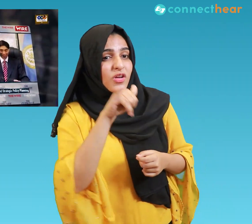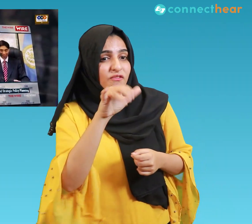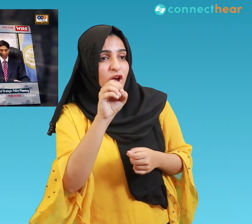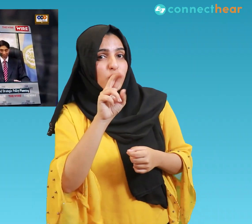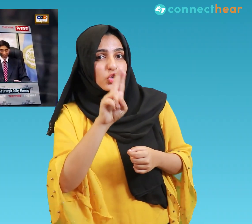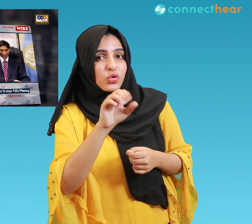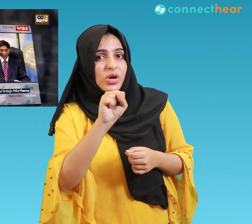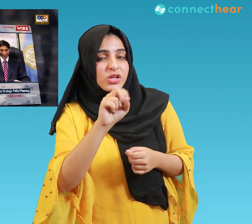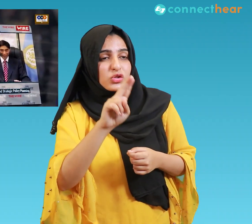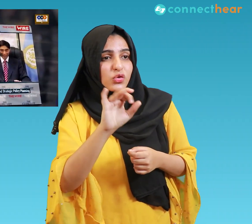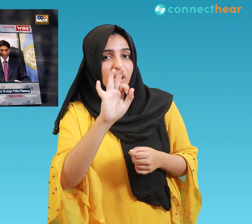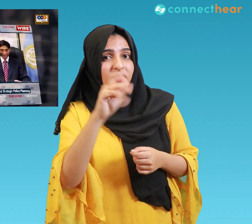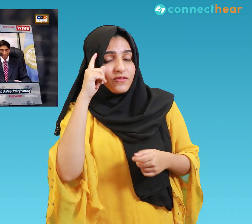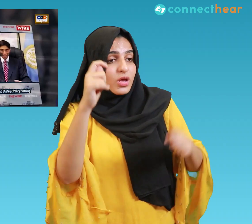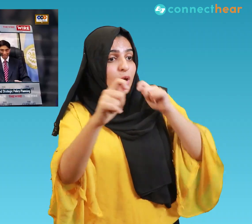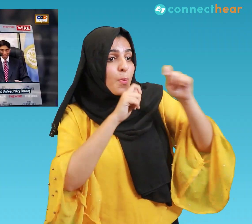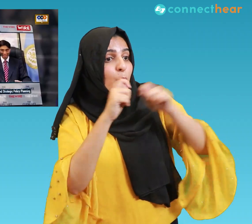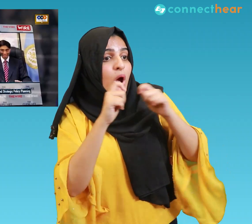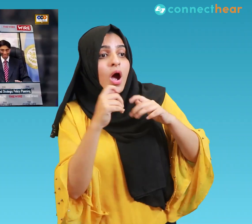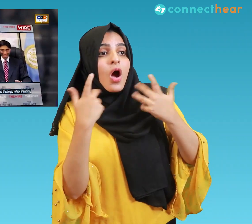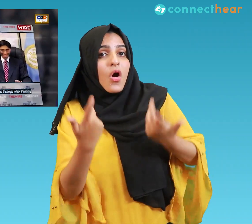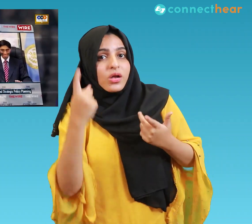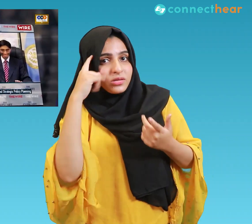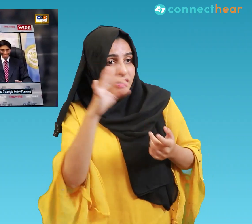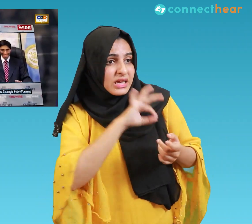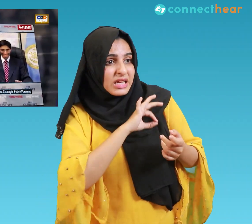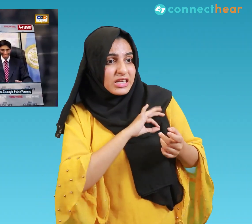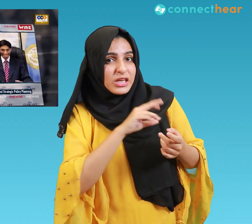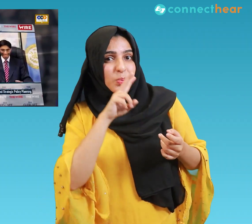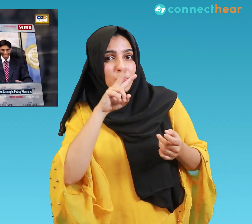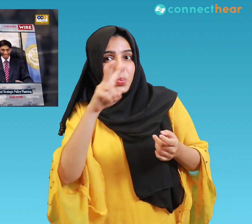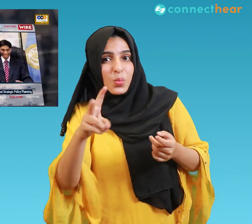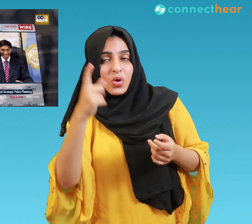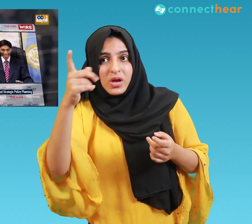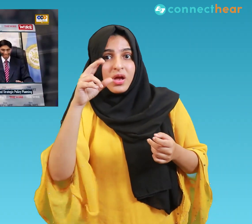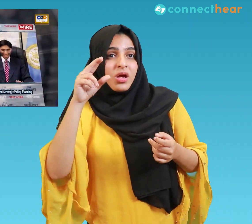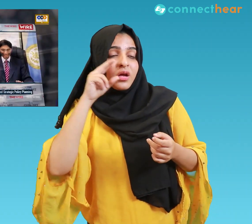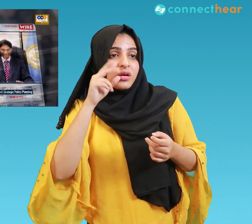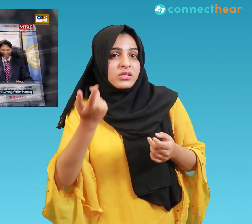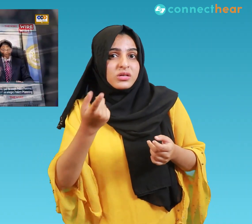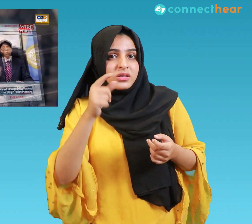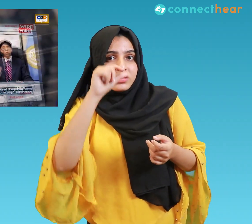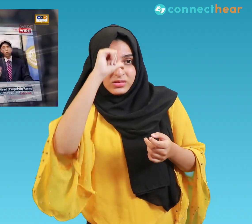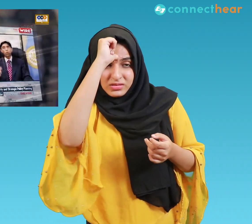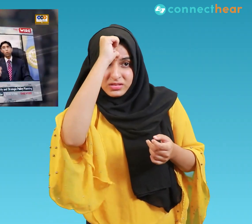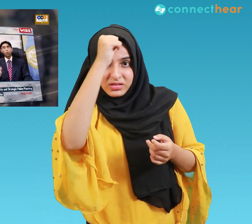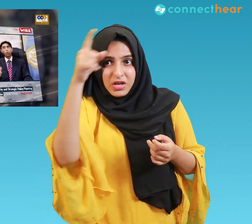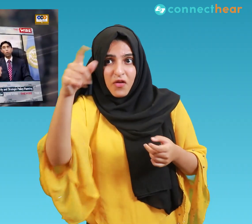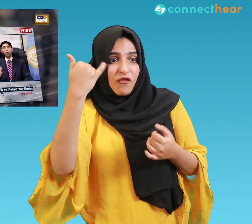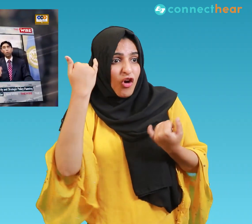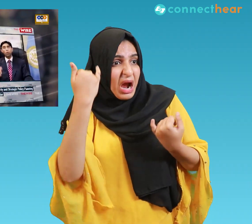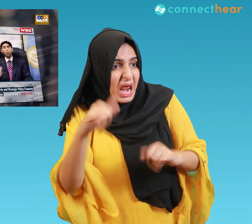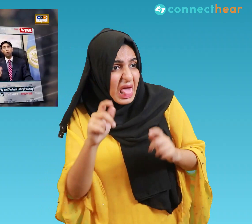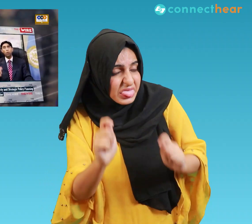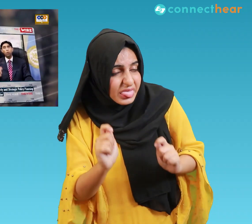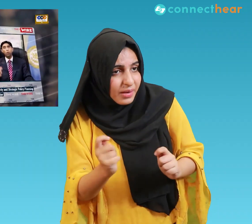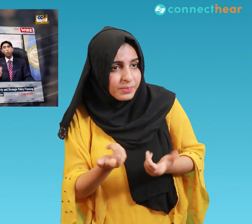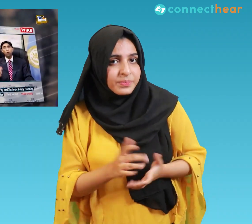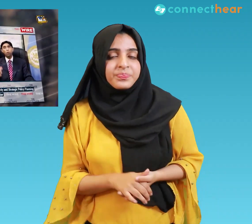the two premiers, as Prime Minister Khan called his Indian counterpart, Narendra Modi, a Nazi dictator, Mr. Yusuf said the talks are